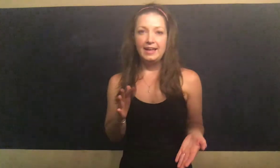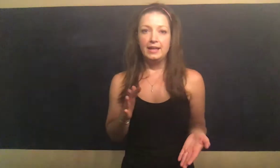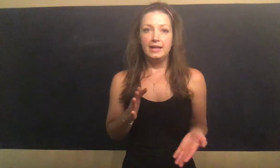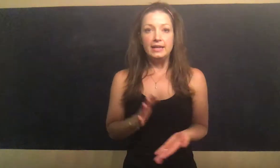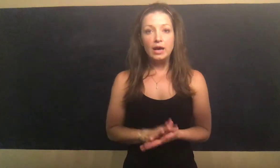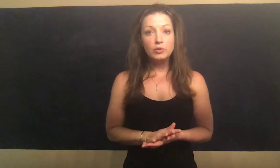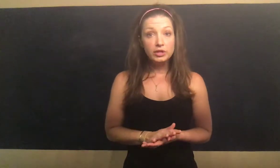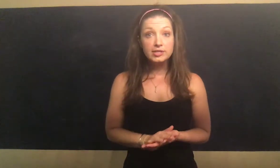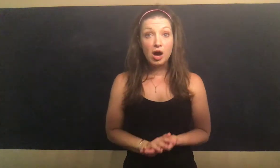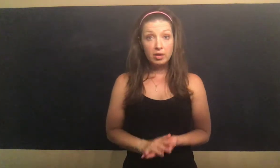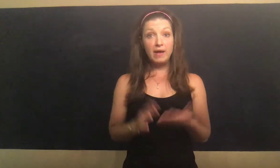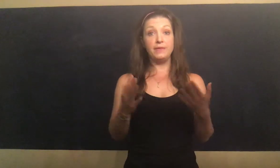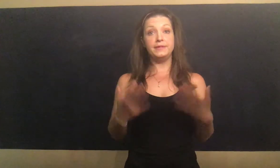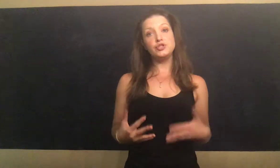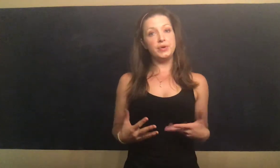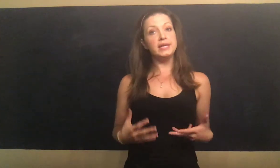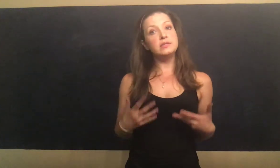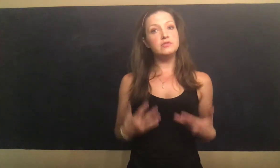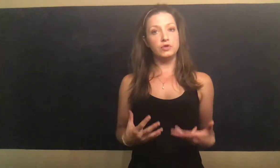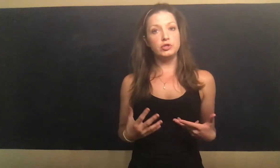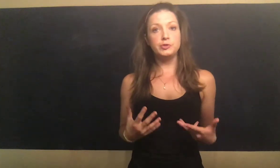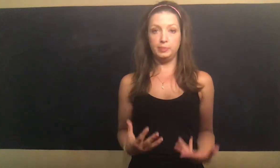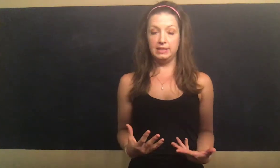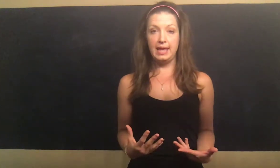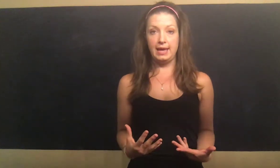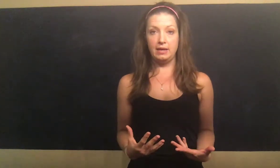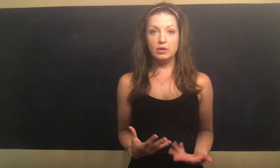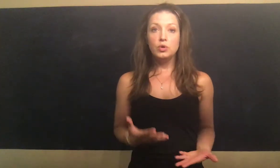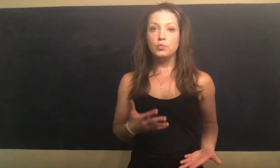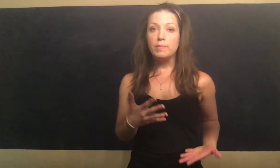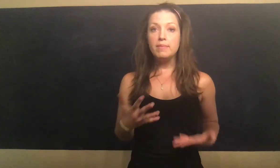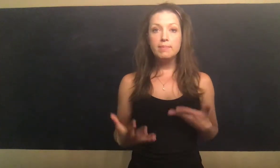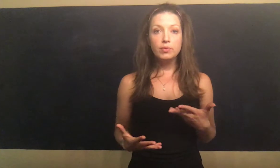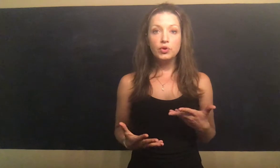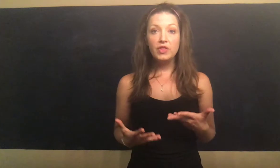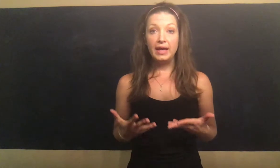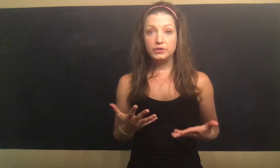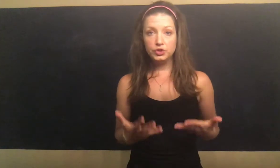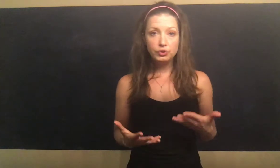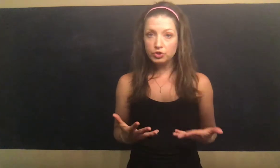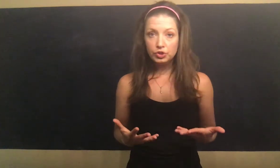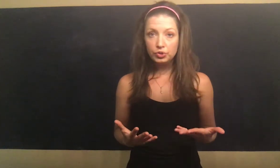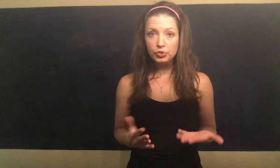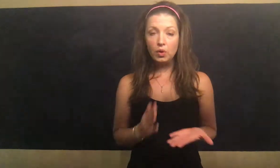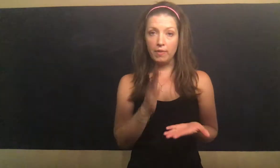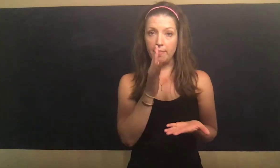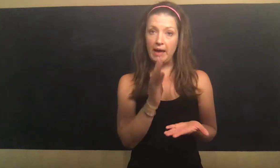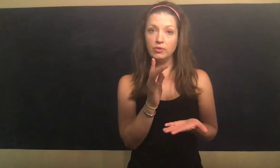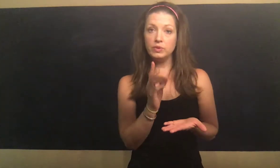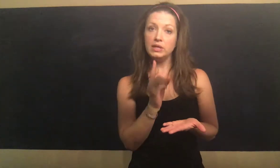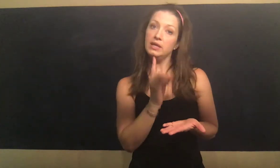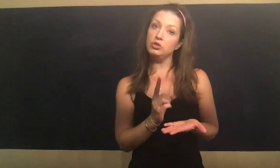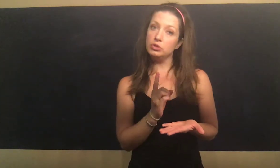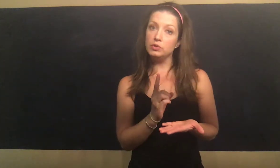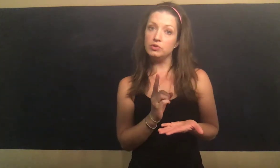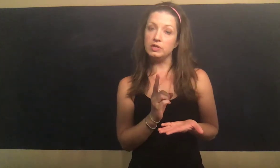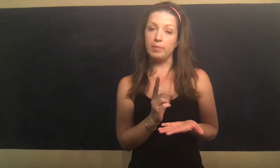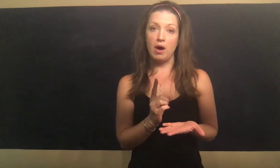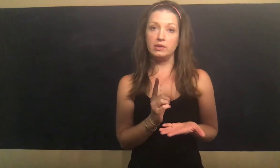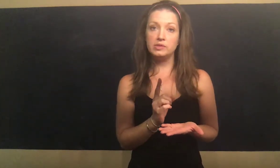Now, we're going to talk about the transverse plane. Remember that tutu on the ballerina in your music box,